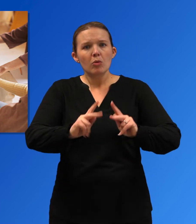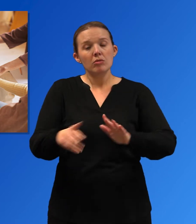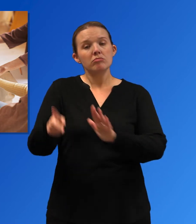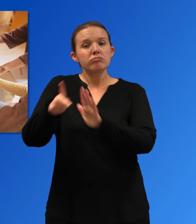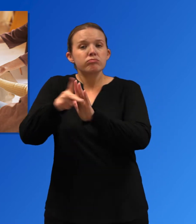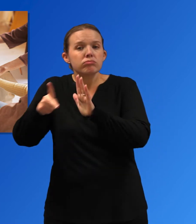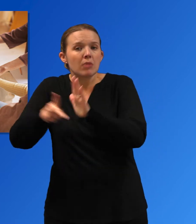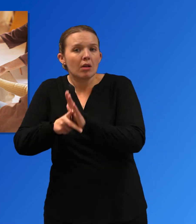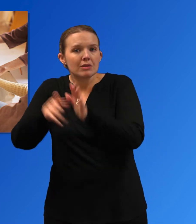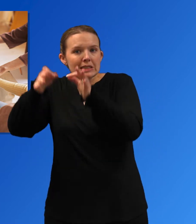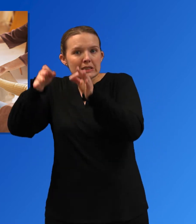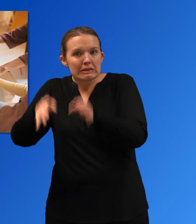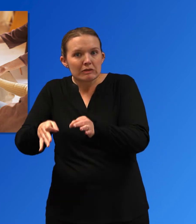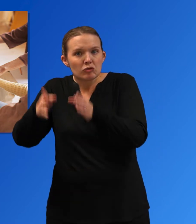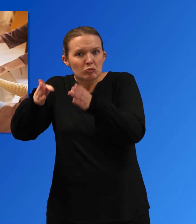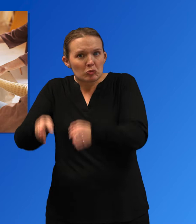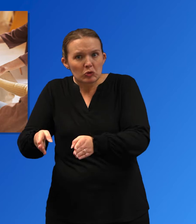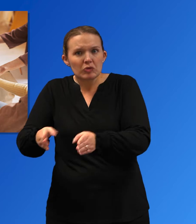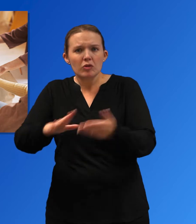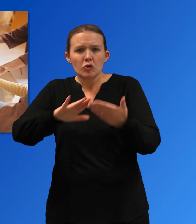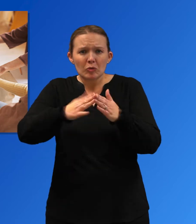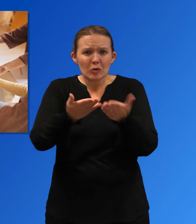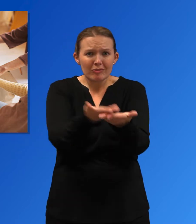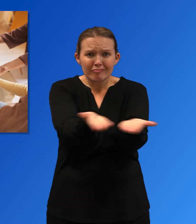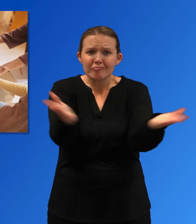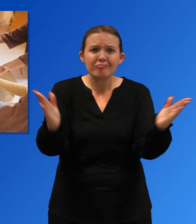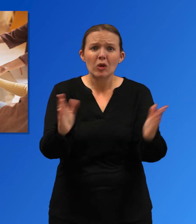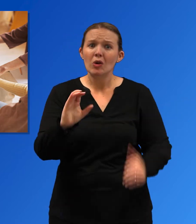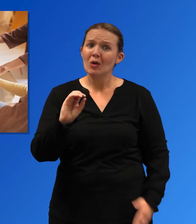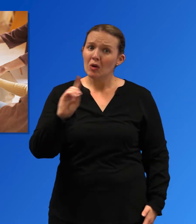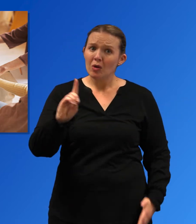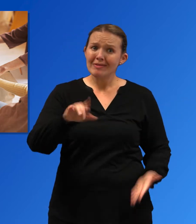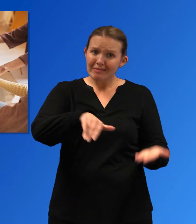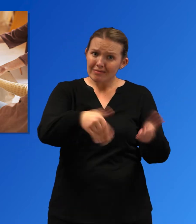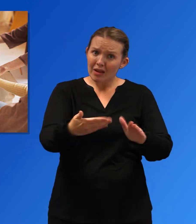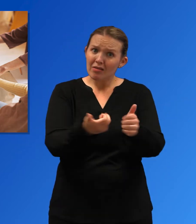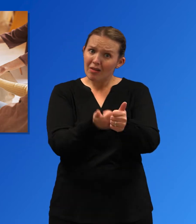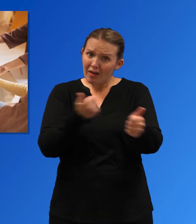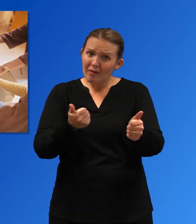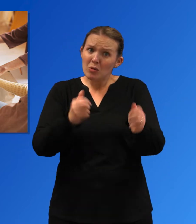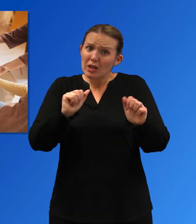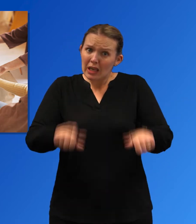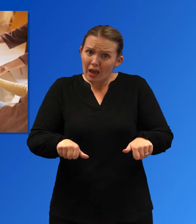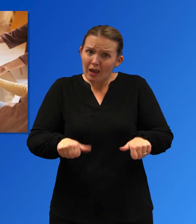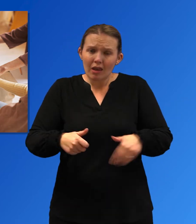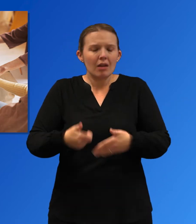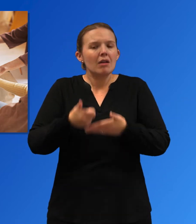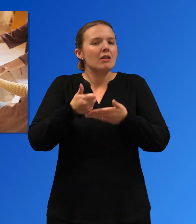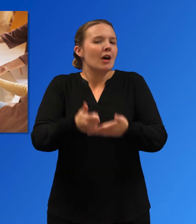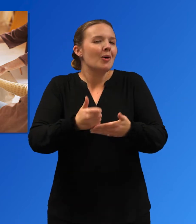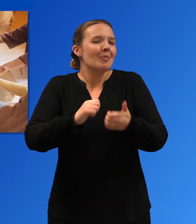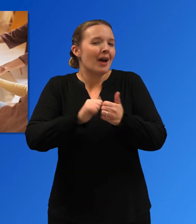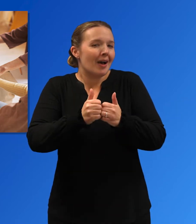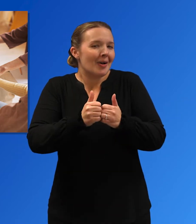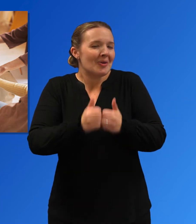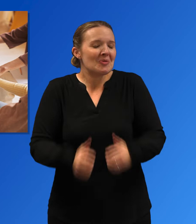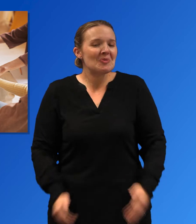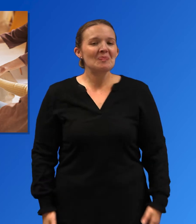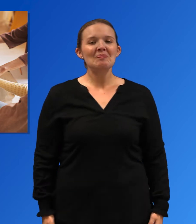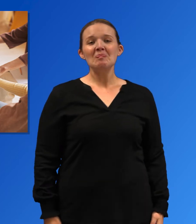providers, policy makers, and communities can take several actions to prevent overdose